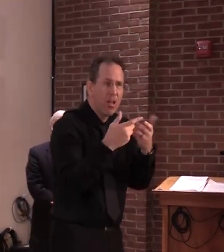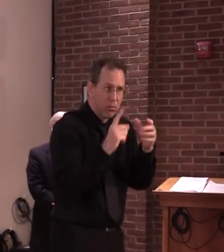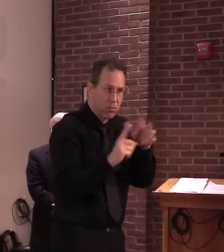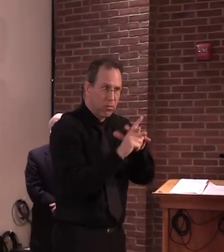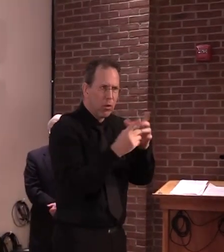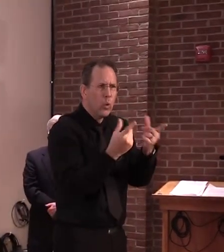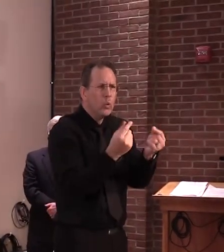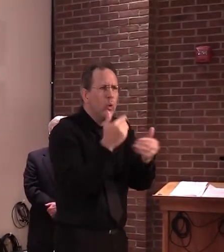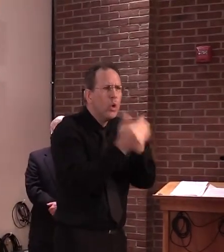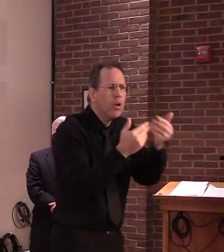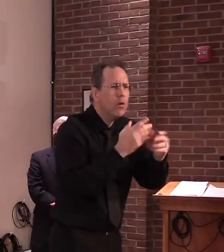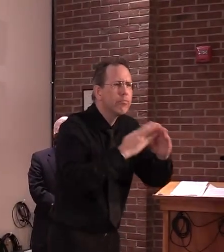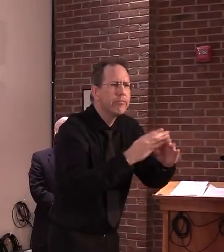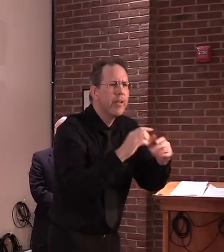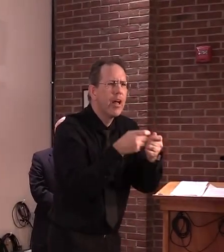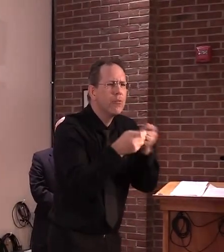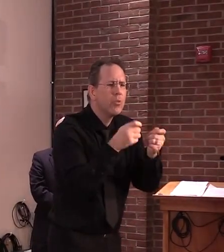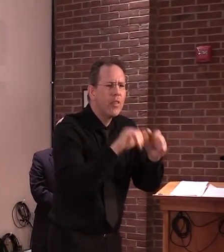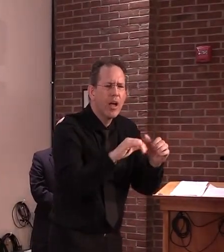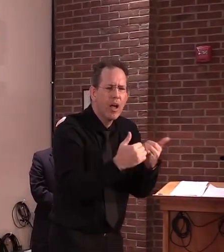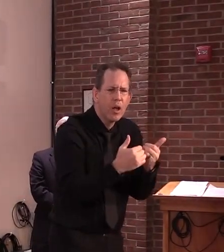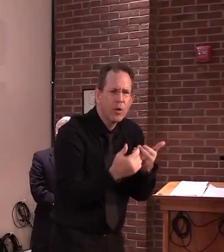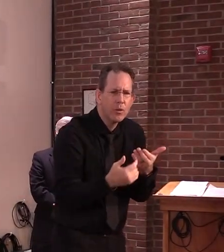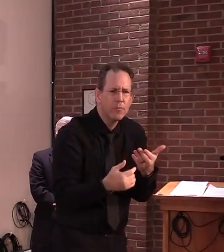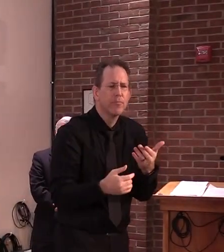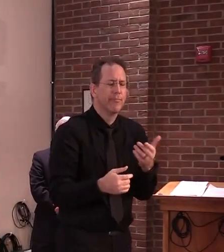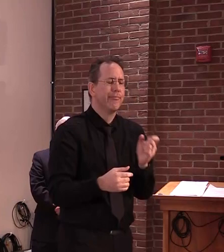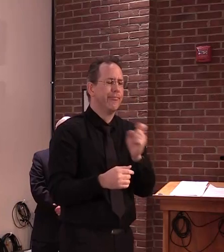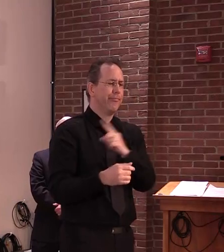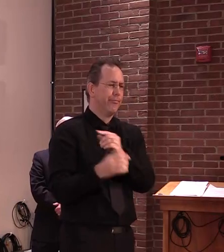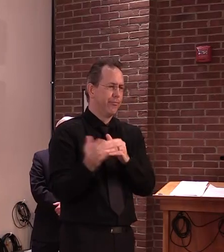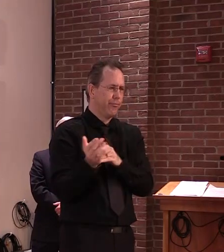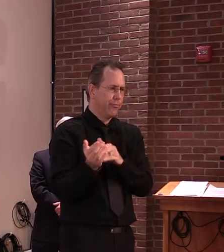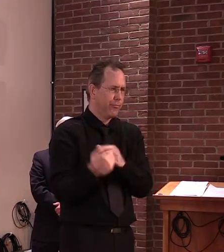I can't give you the exact date, but it was mid to late last week.